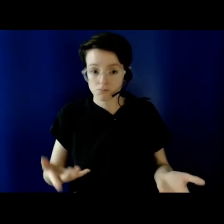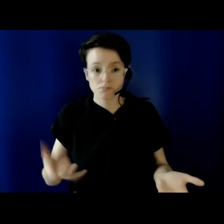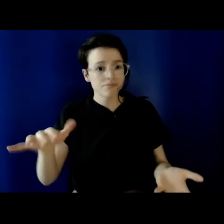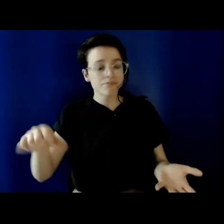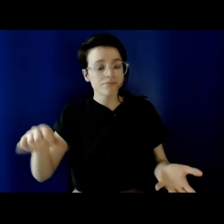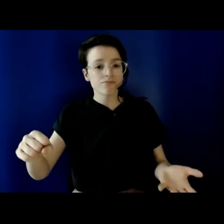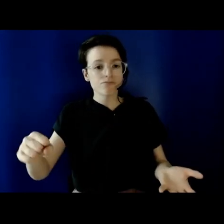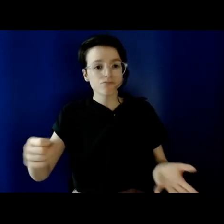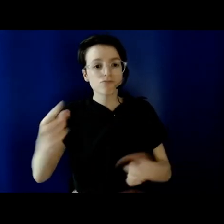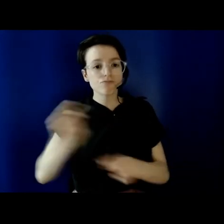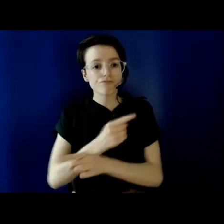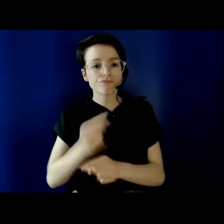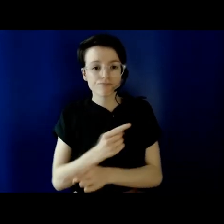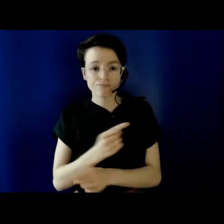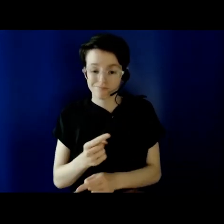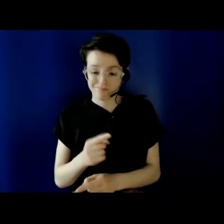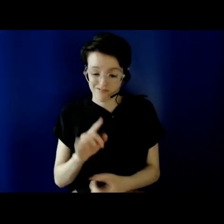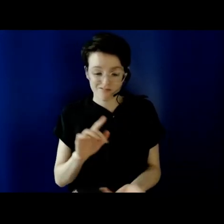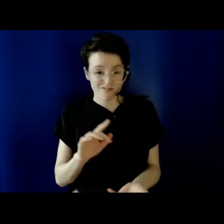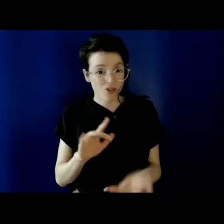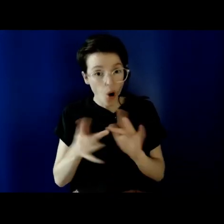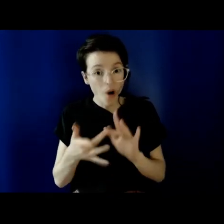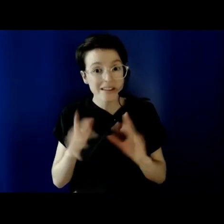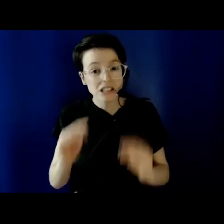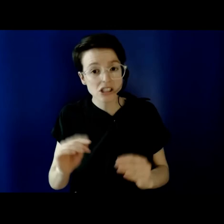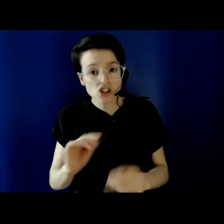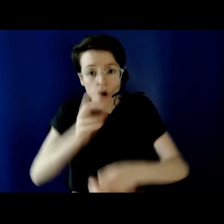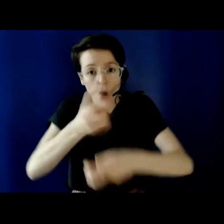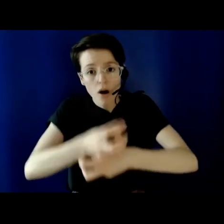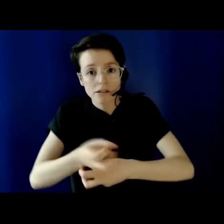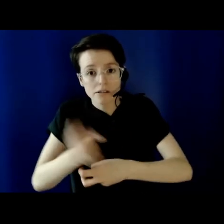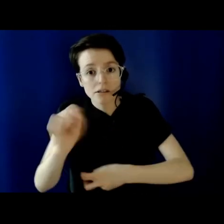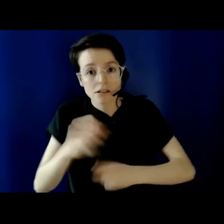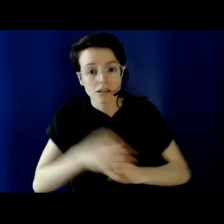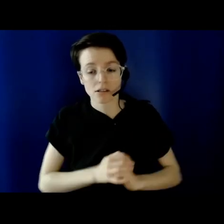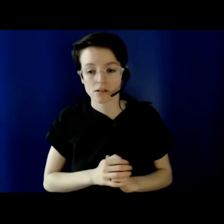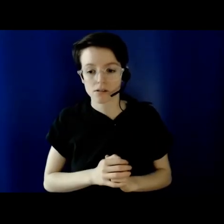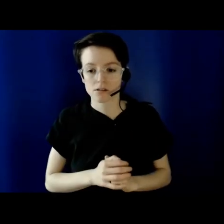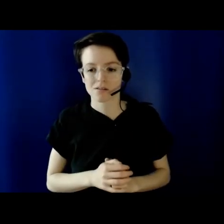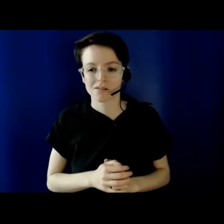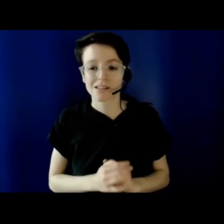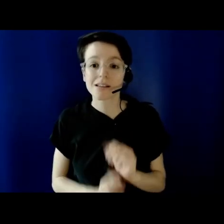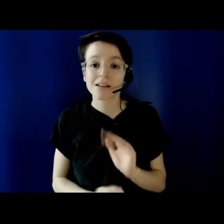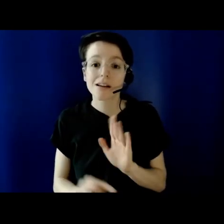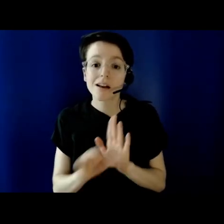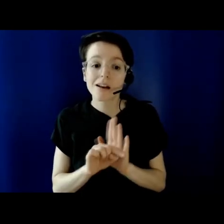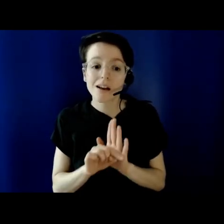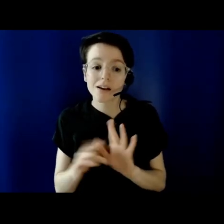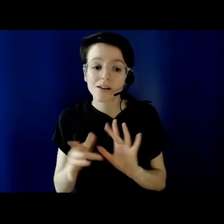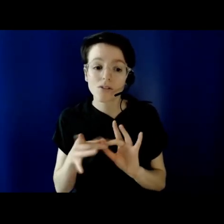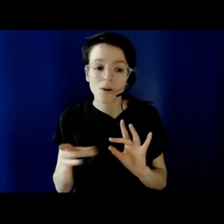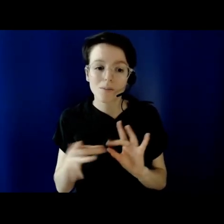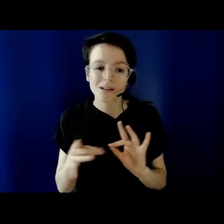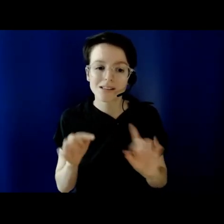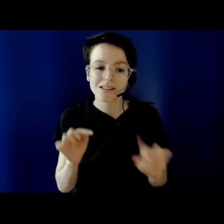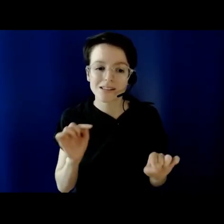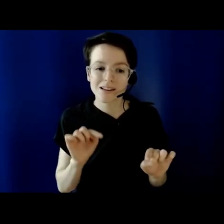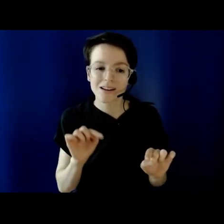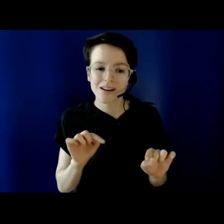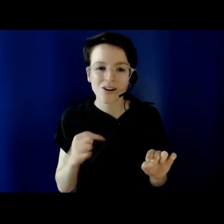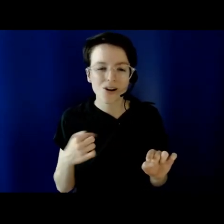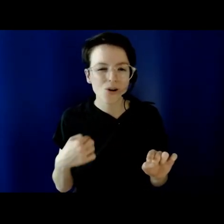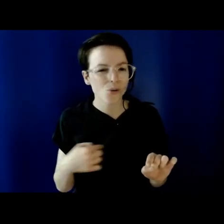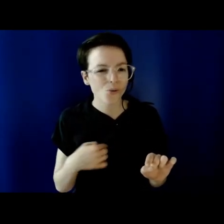There is a lot of burden to it. But so many of those negative comments could be mitigated or even